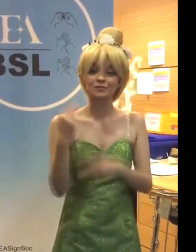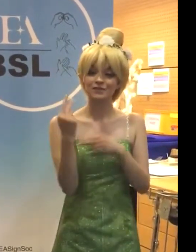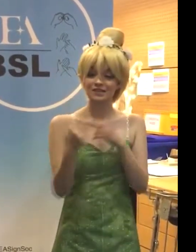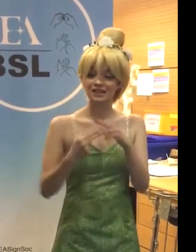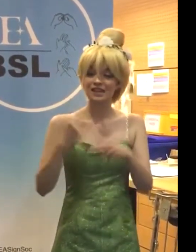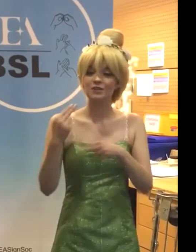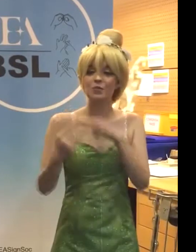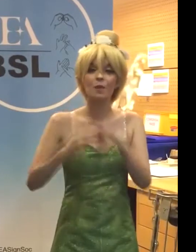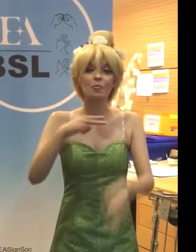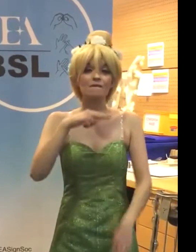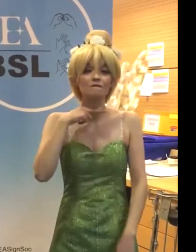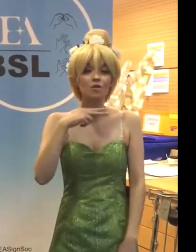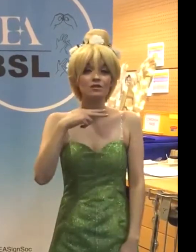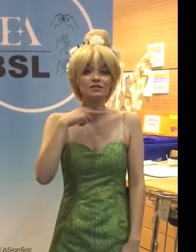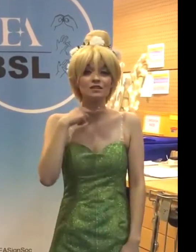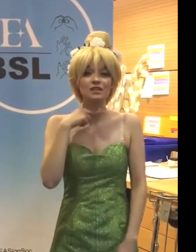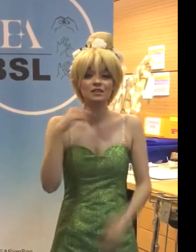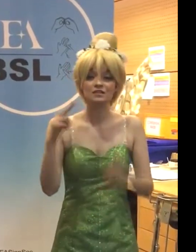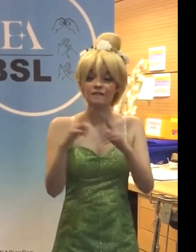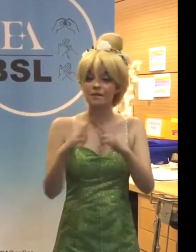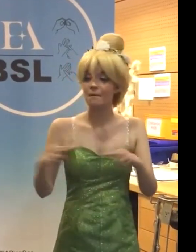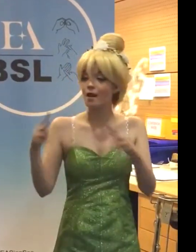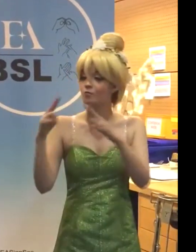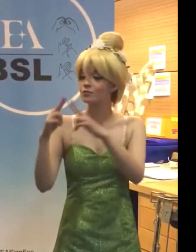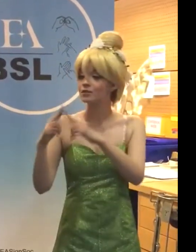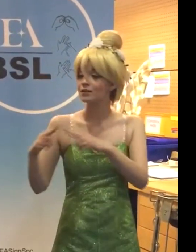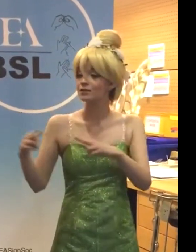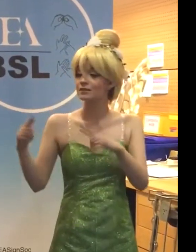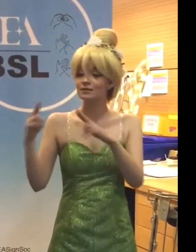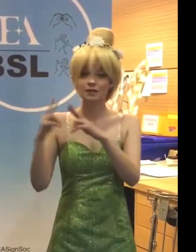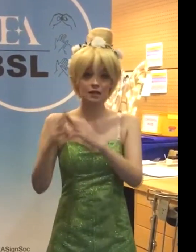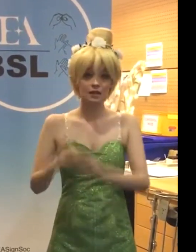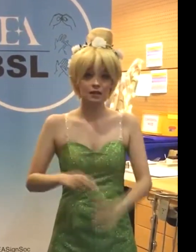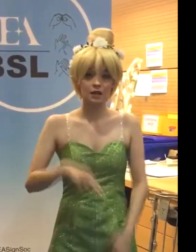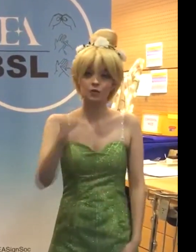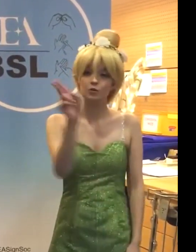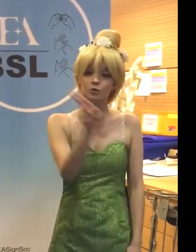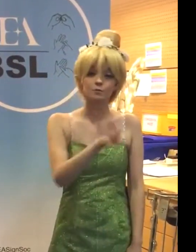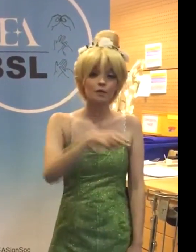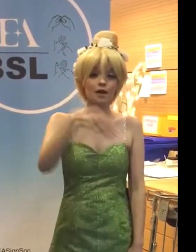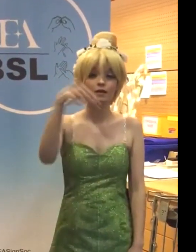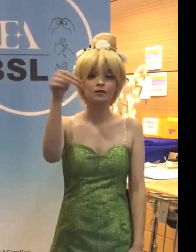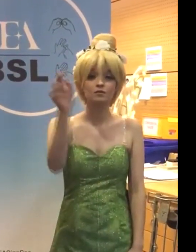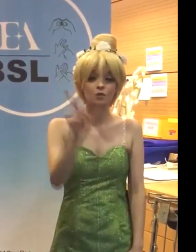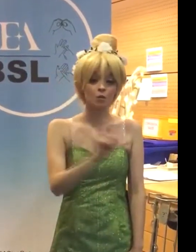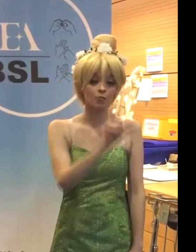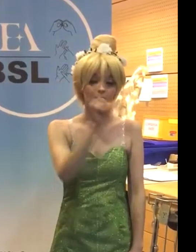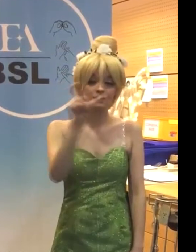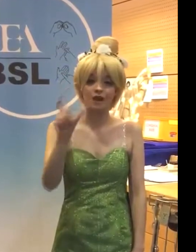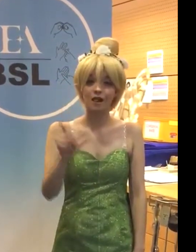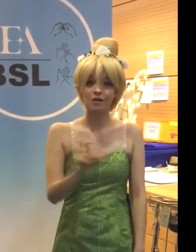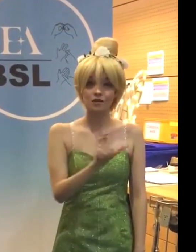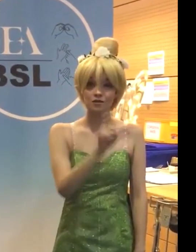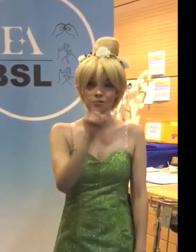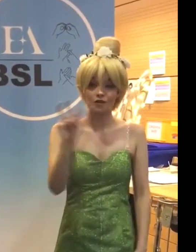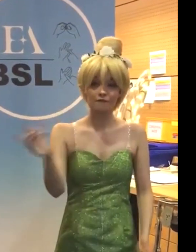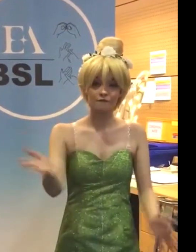sing with all the voices of the mountain? Can you paint with all the colors of the